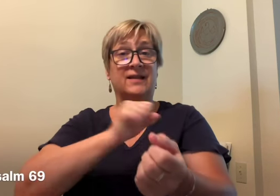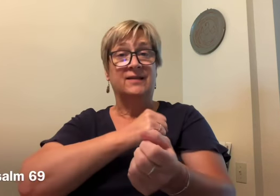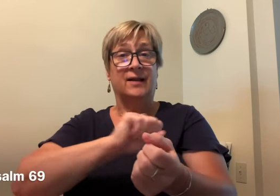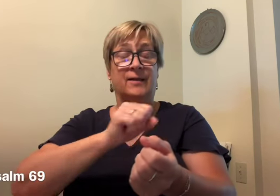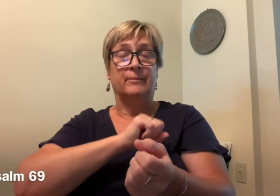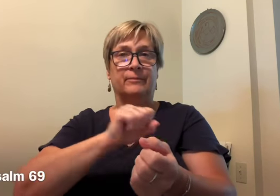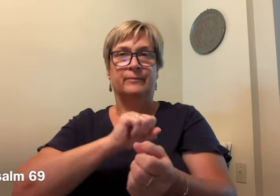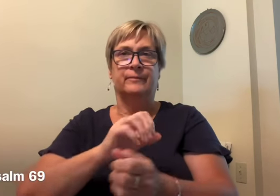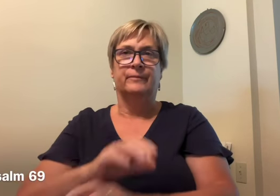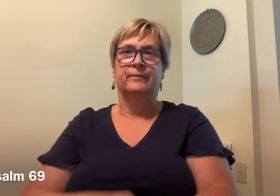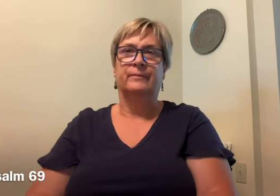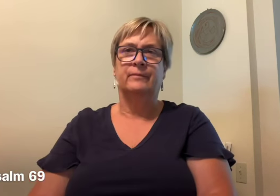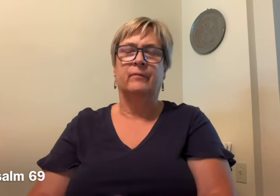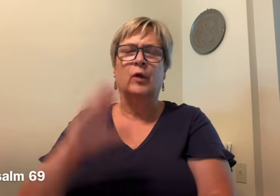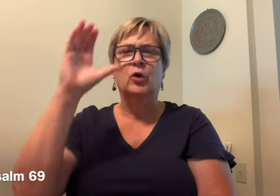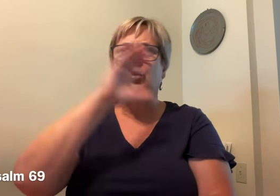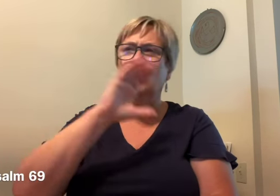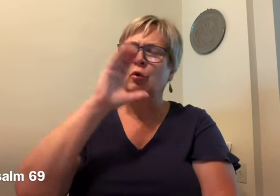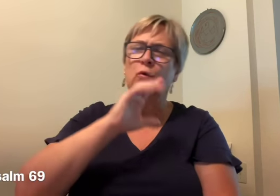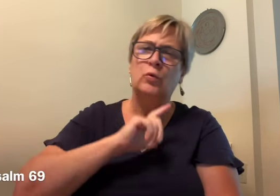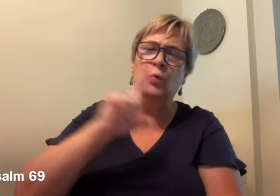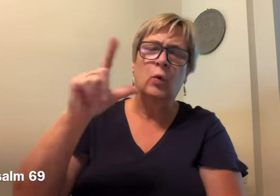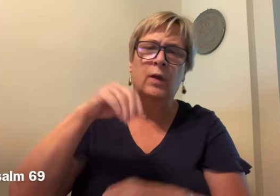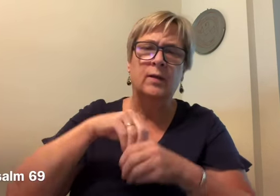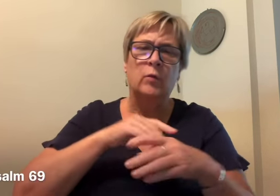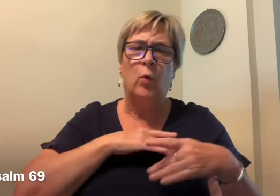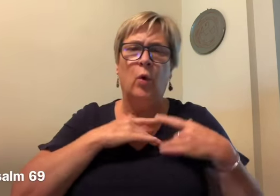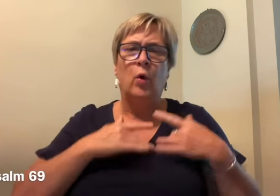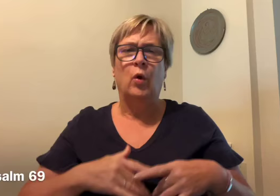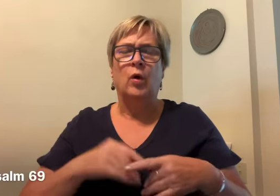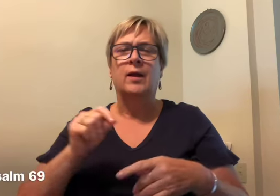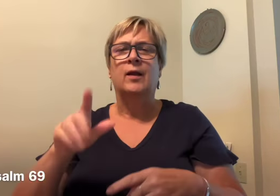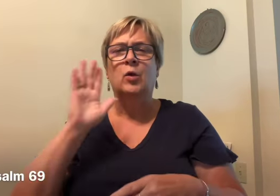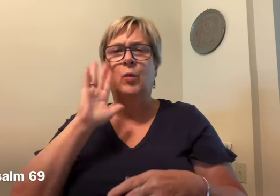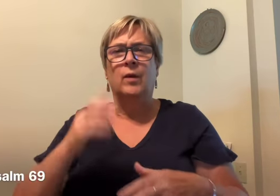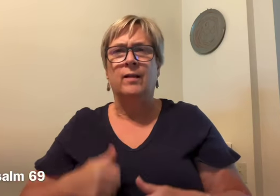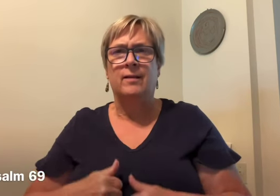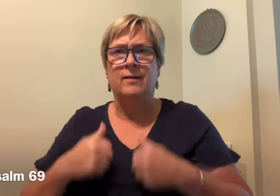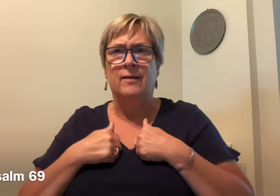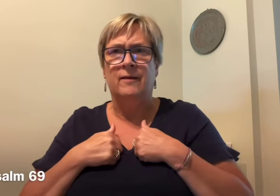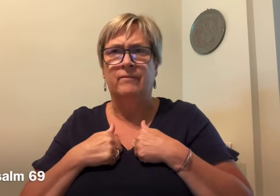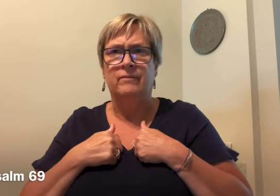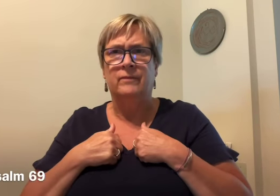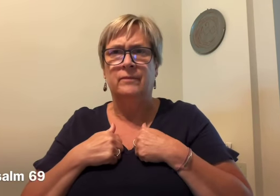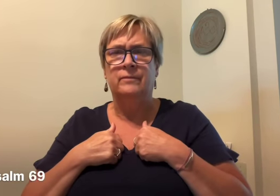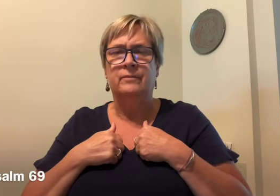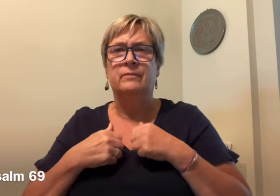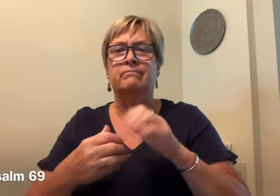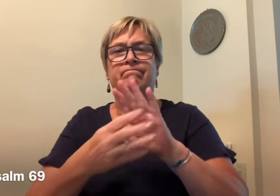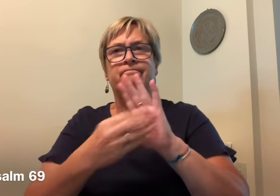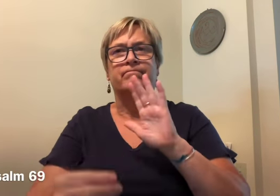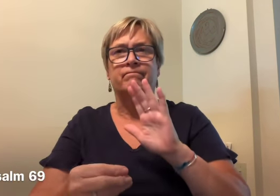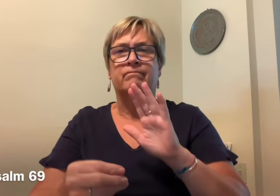Our responsorial psalm. Turn to the Lord in your need and you will live.